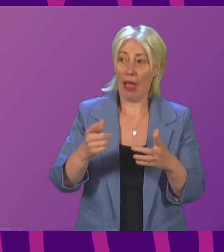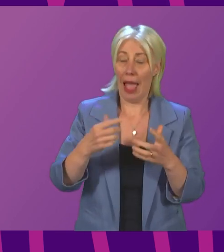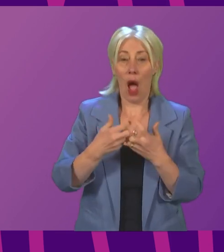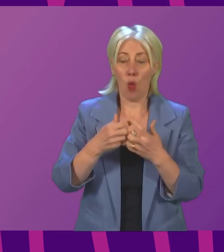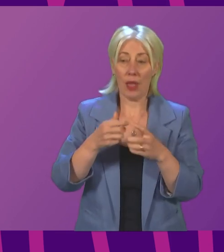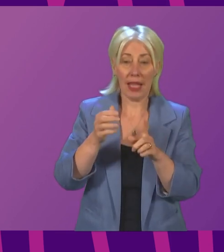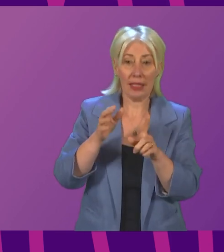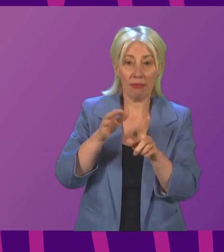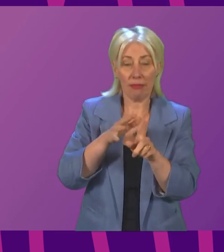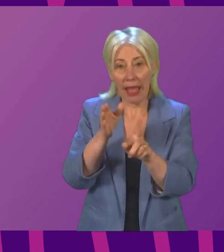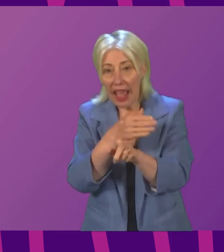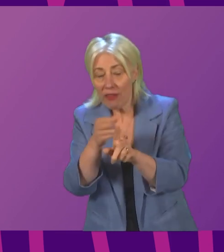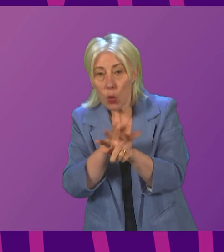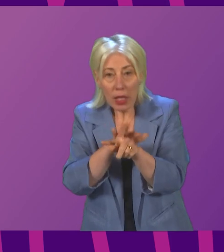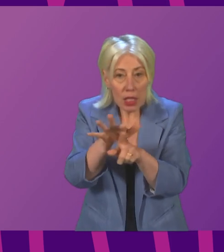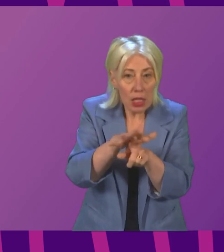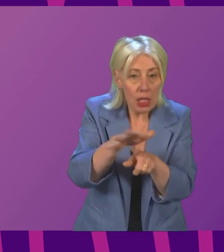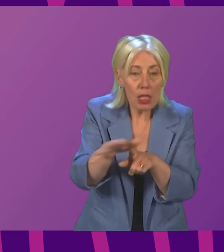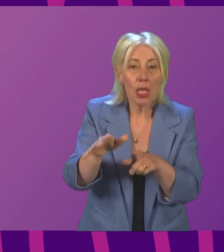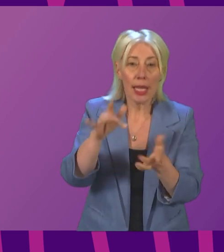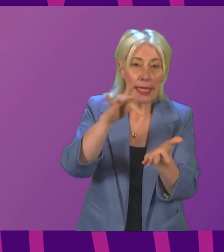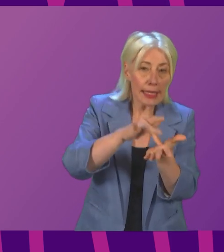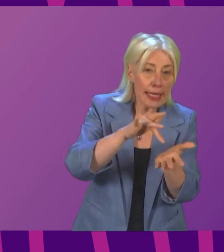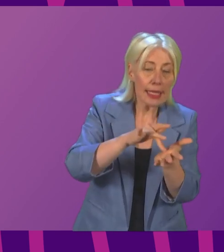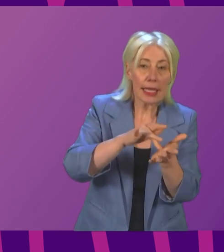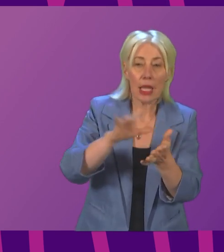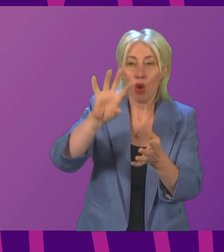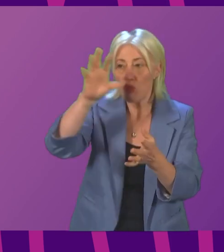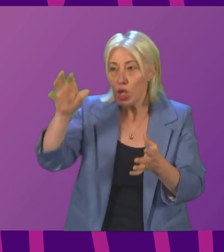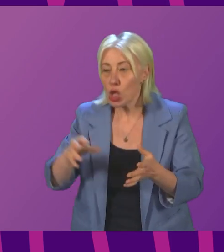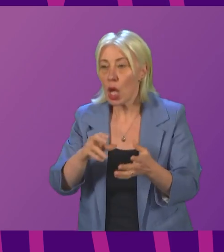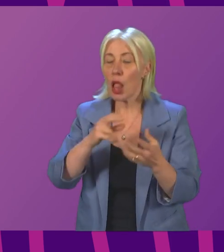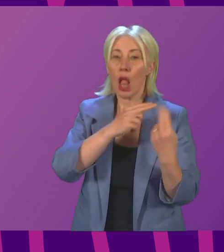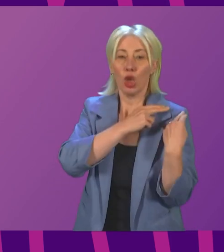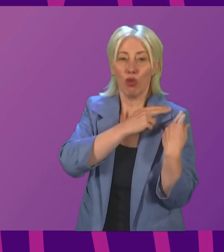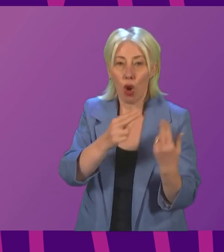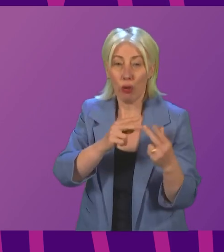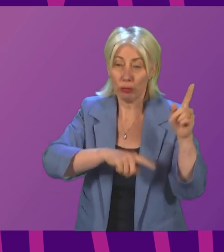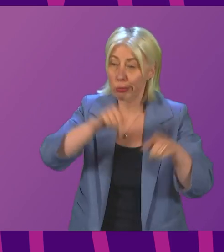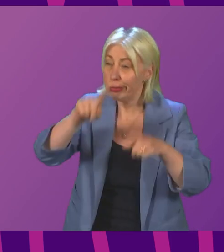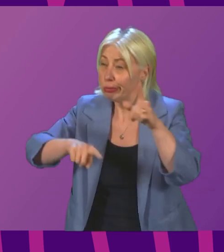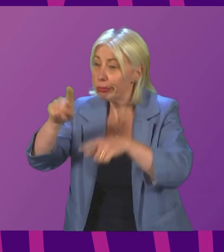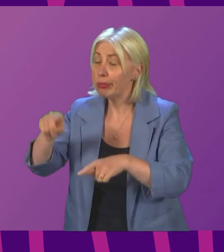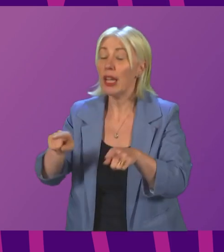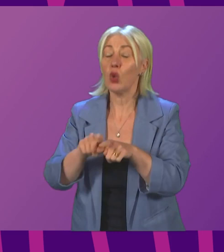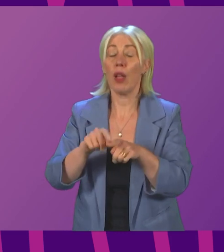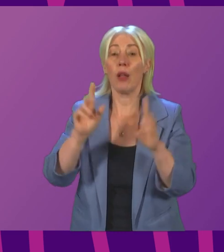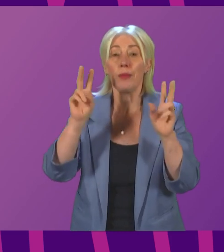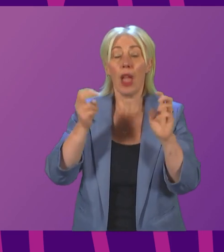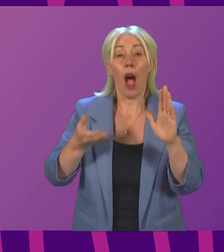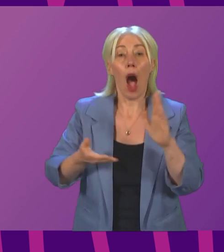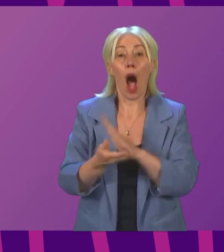state governments, regional governments, city governments, devolved governments like ours. As I said earlier on, the Under Two Coalition